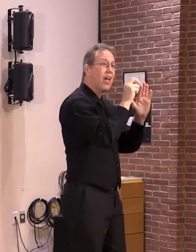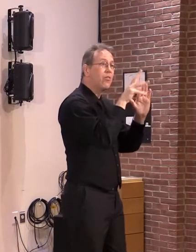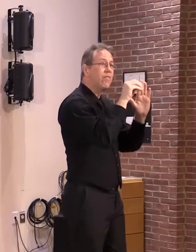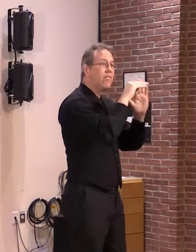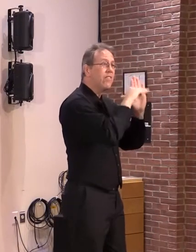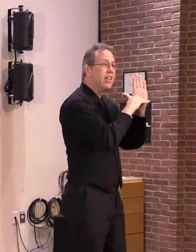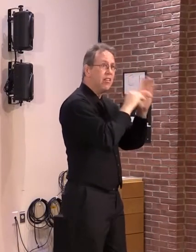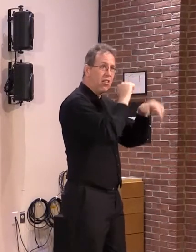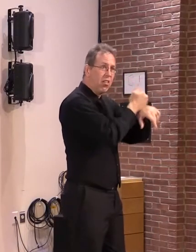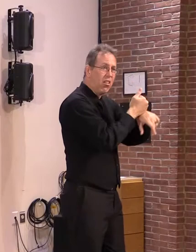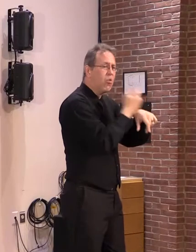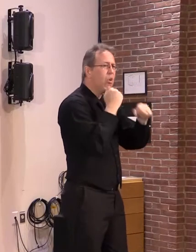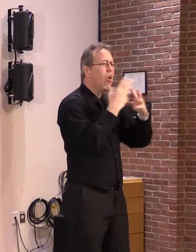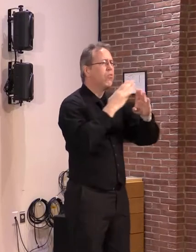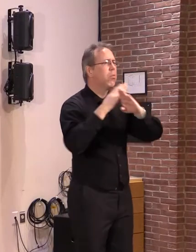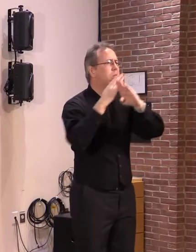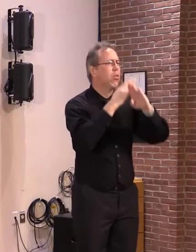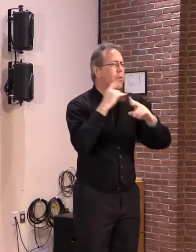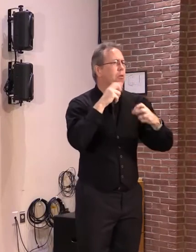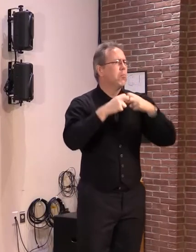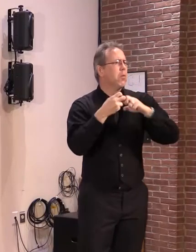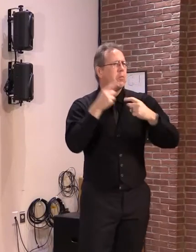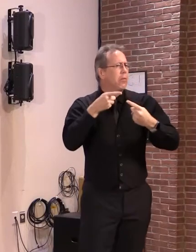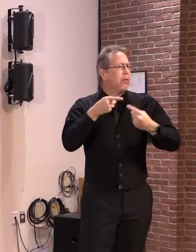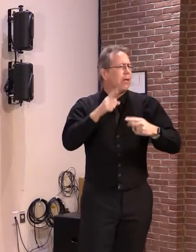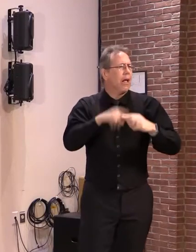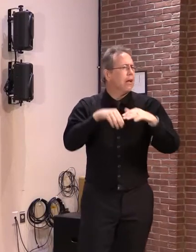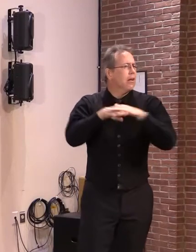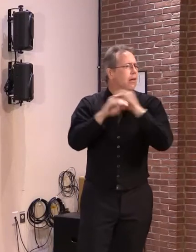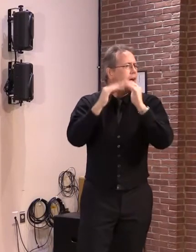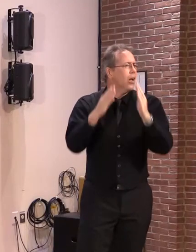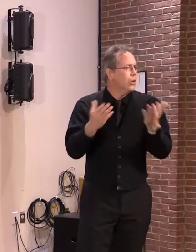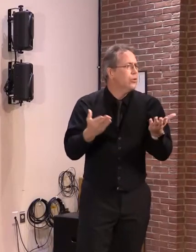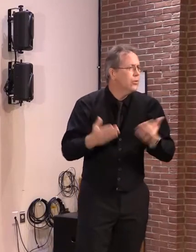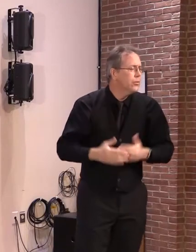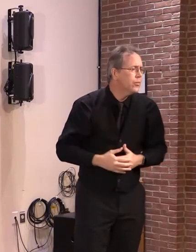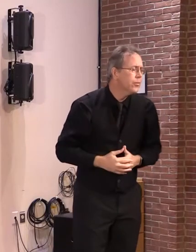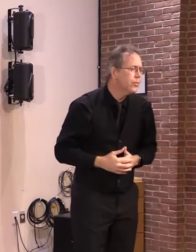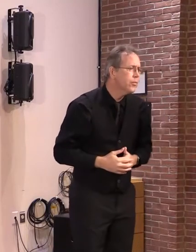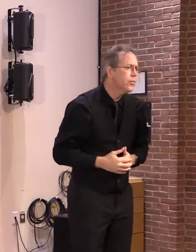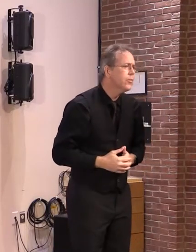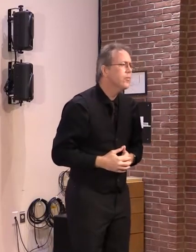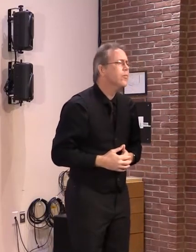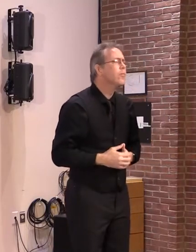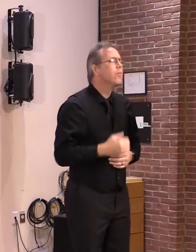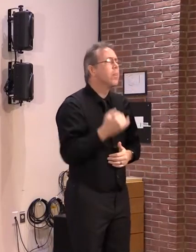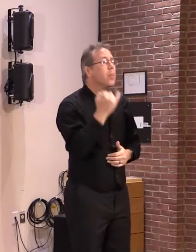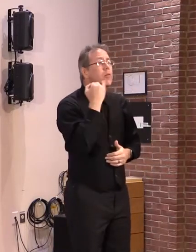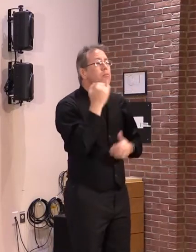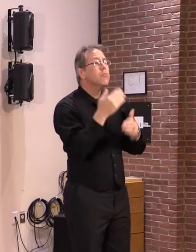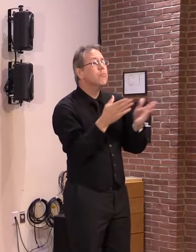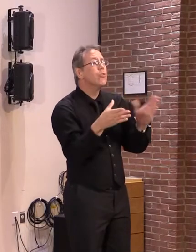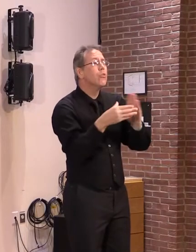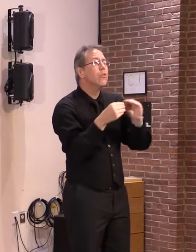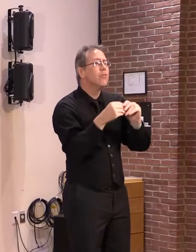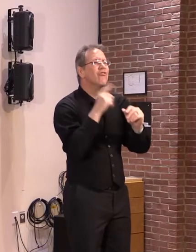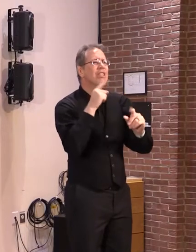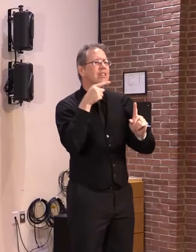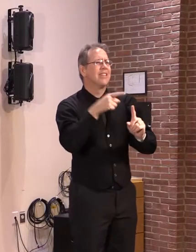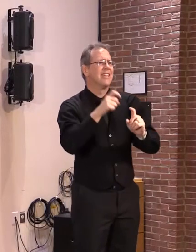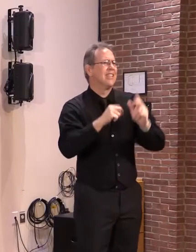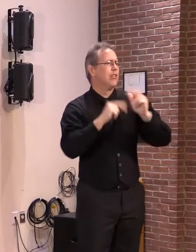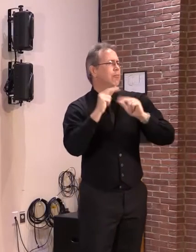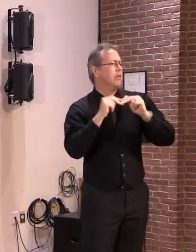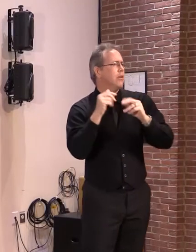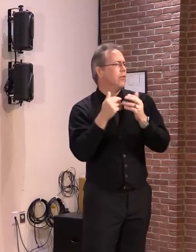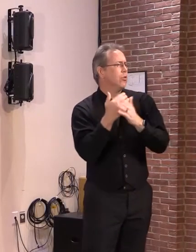us backwards. It also in the current form would make it harder to build in general in our Vermont cities and towns. That's why,